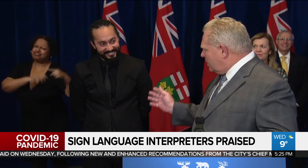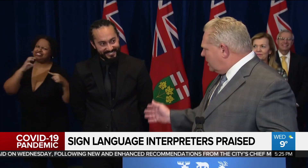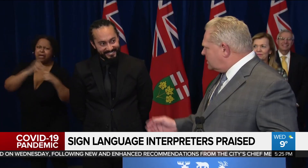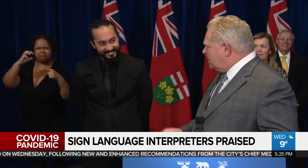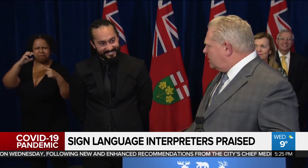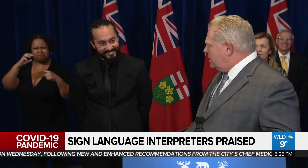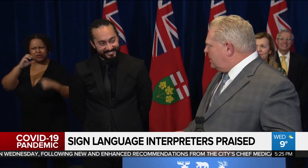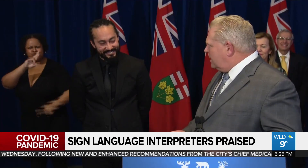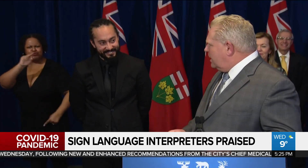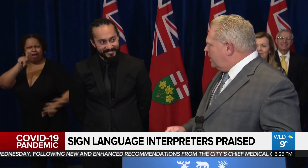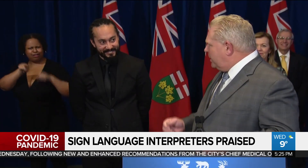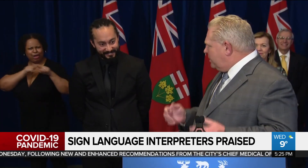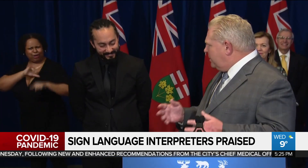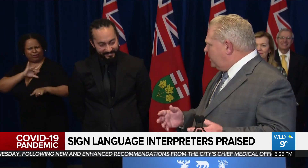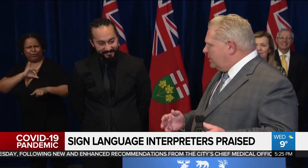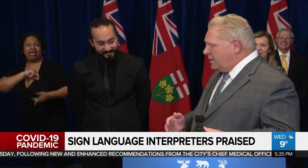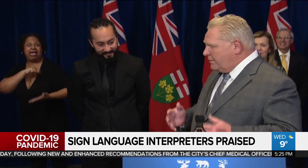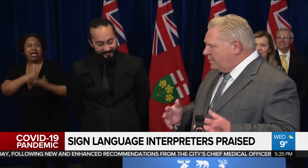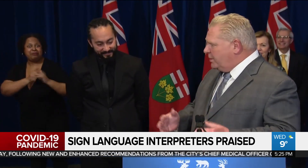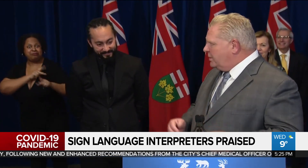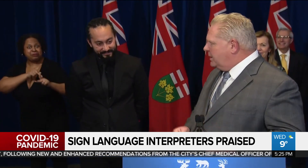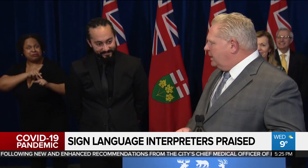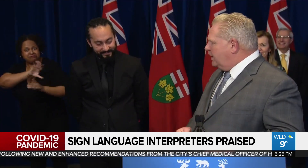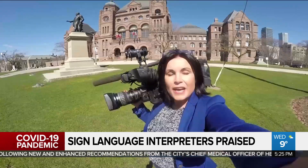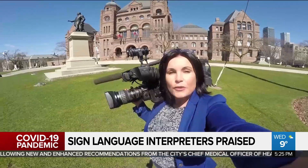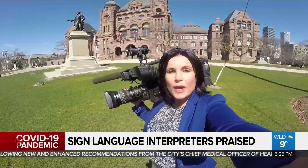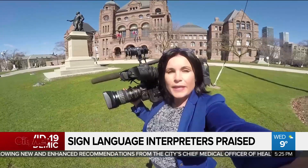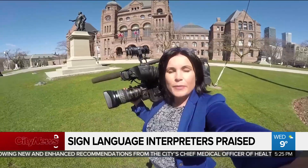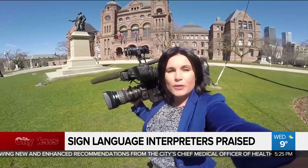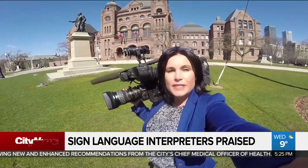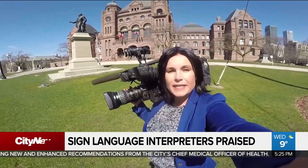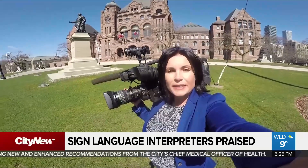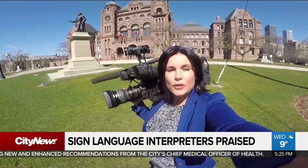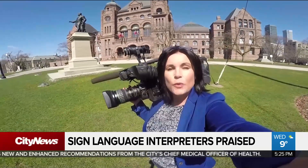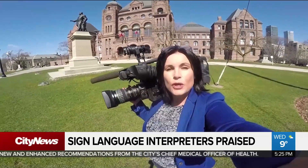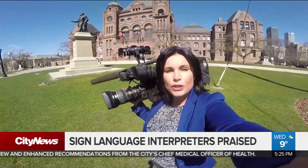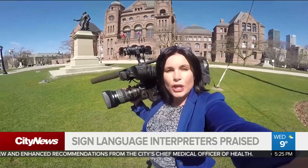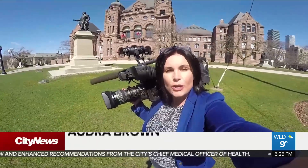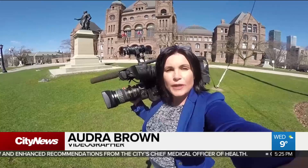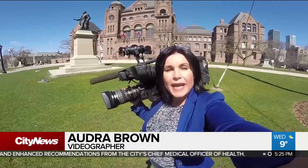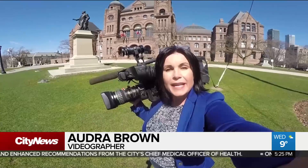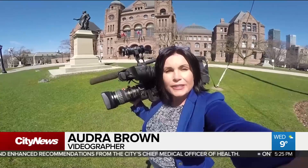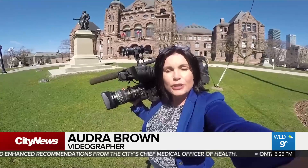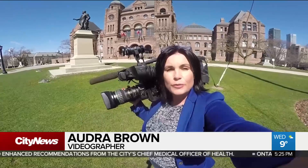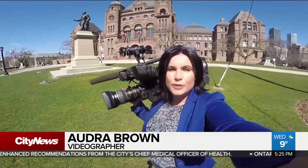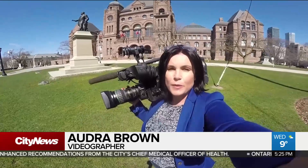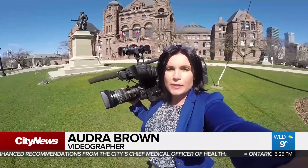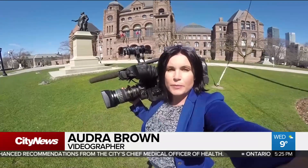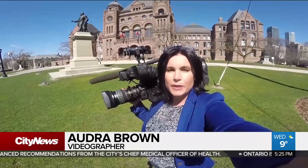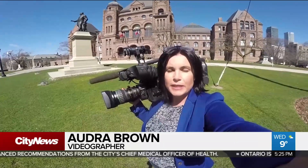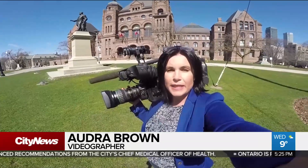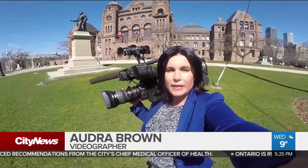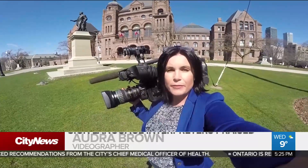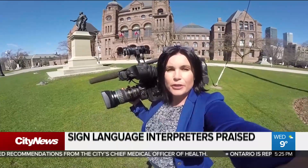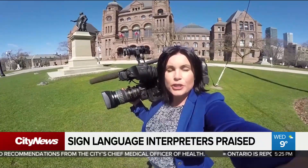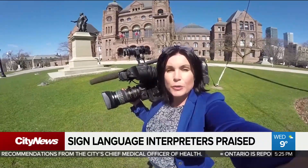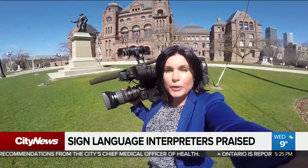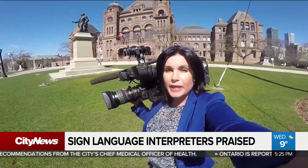rock star, helping people in the deaf community. While they both say that their workload and their responsibility for interpreting